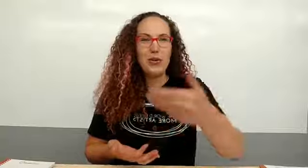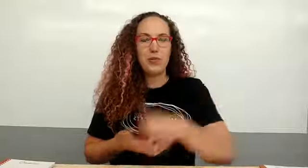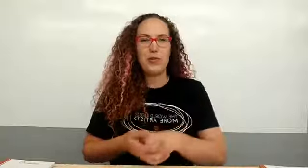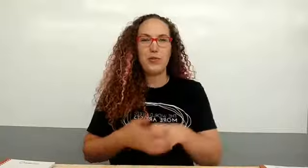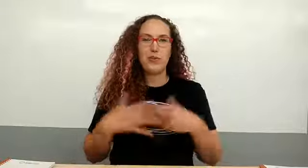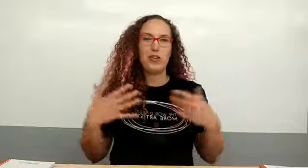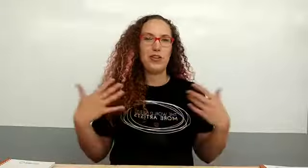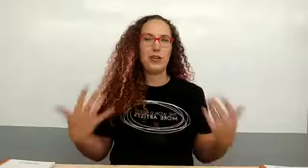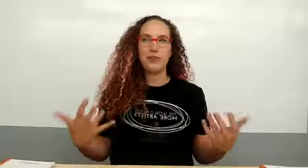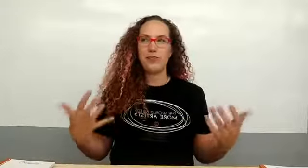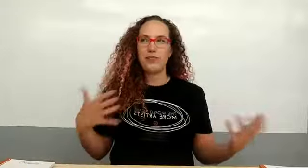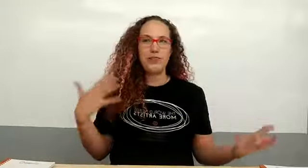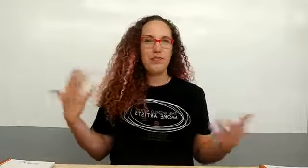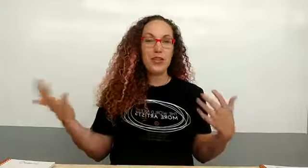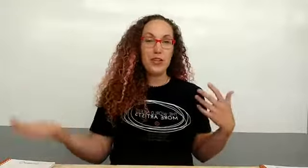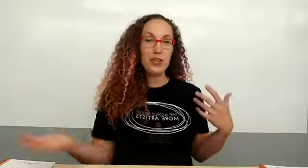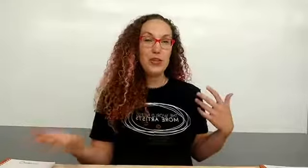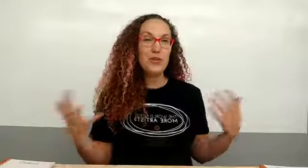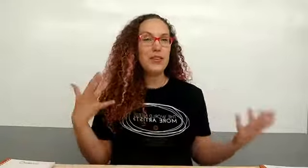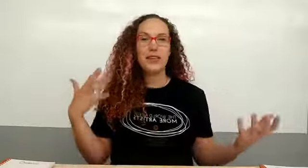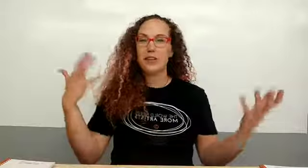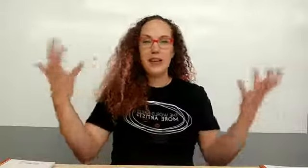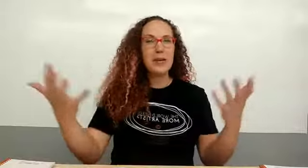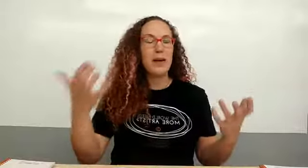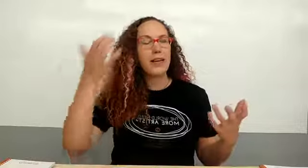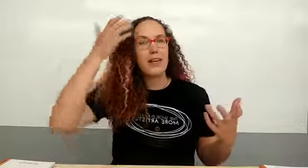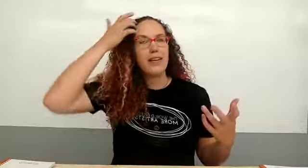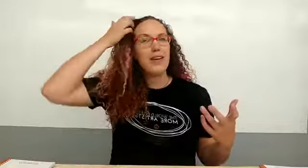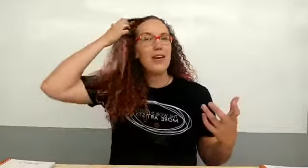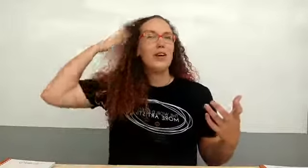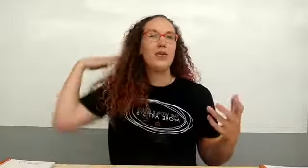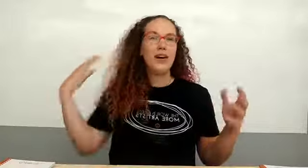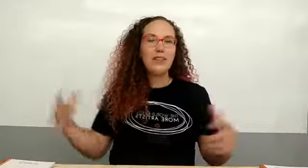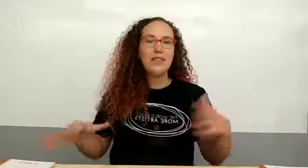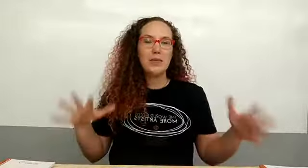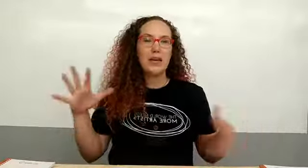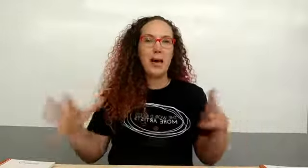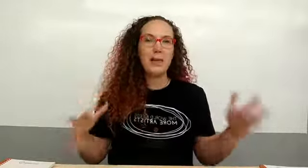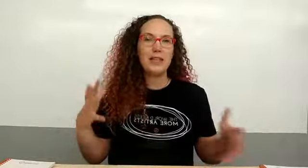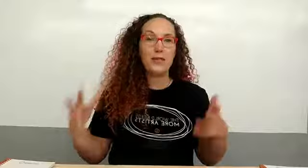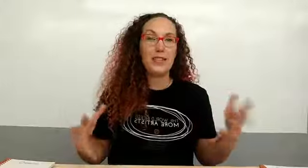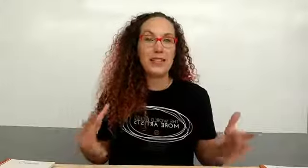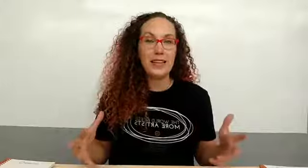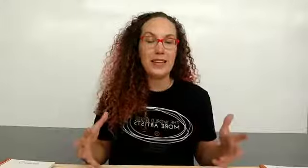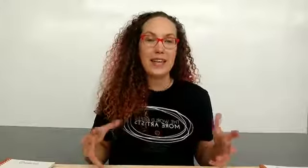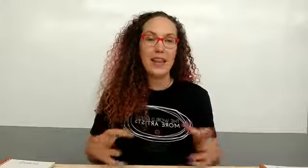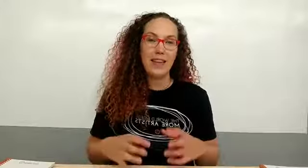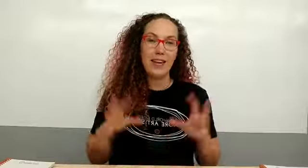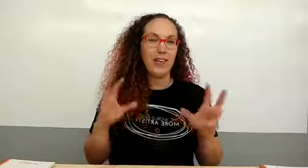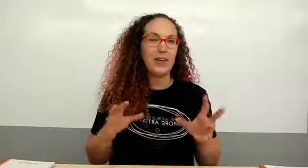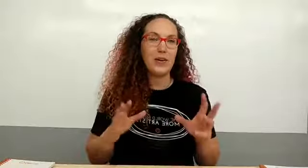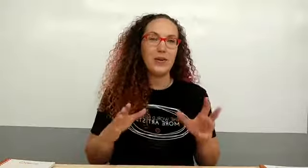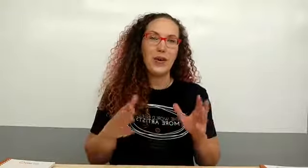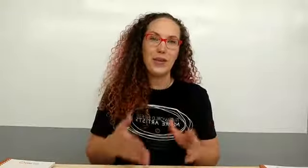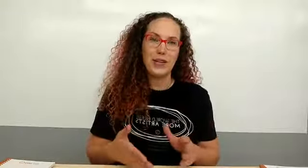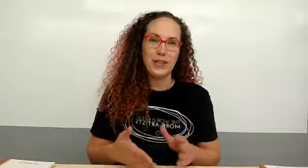the preschool teacher you the grandparent whoever's going to be helping to facilitate their little art lesson